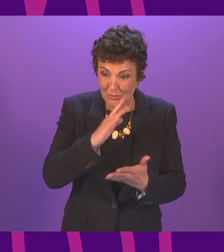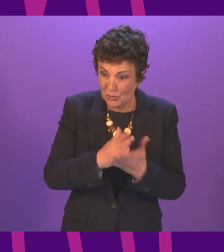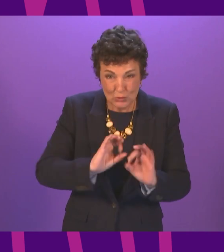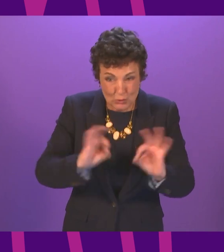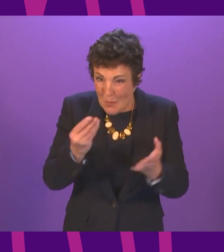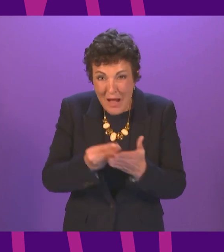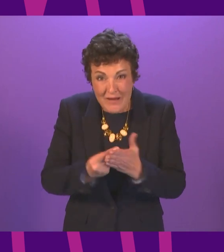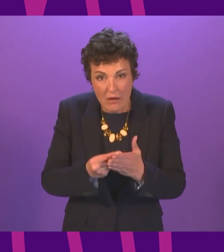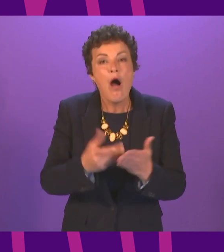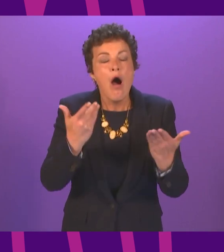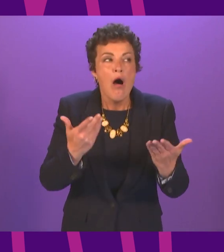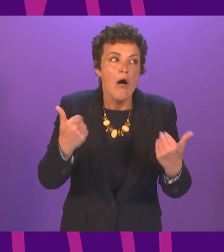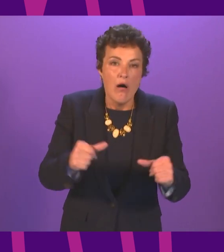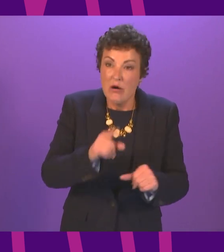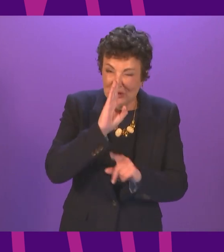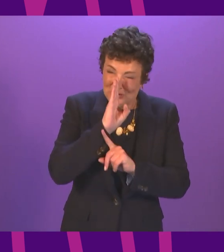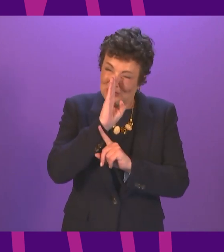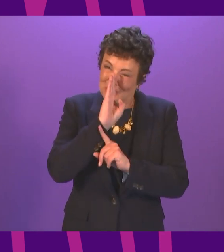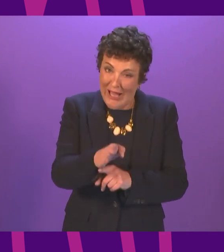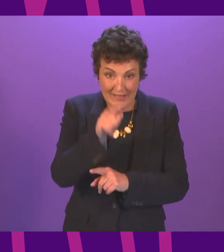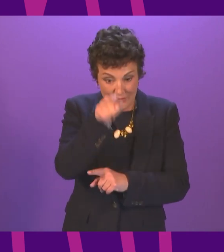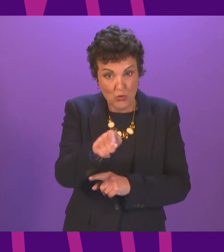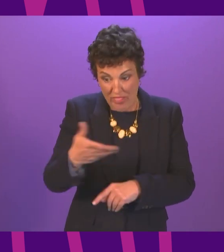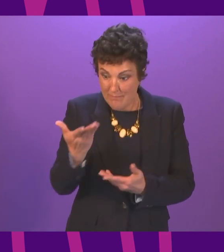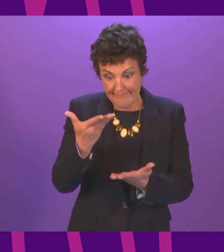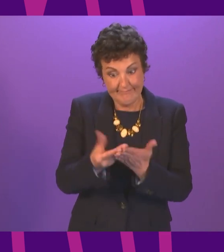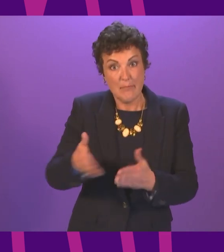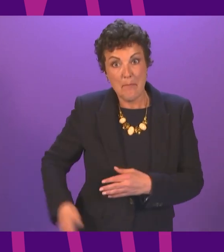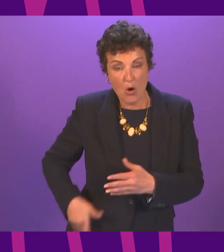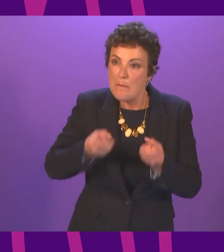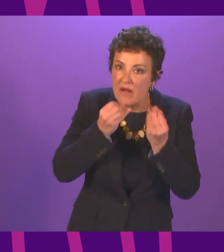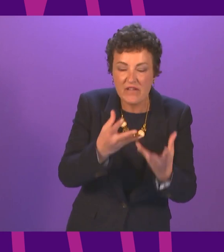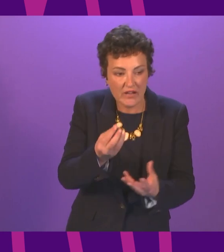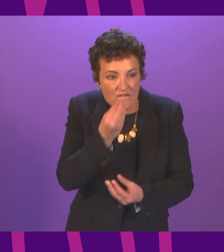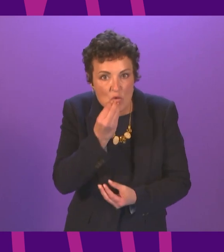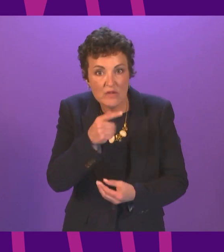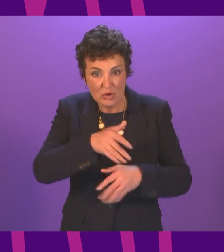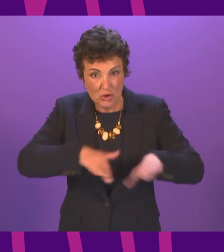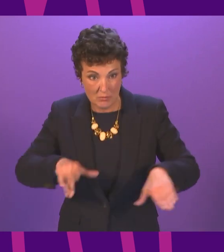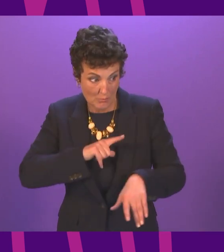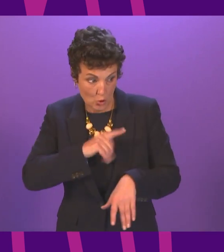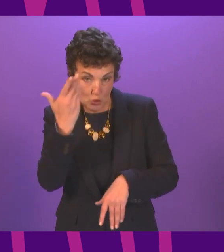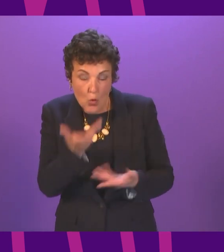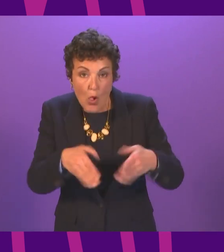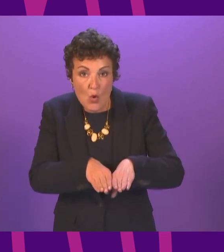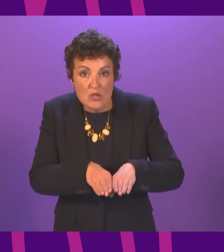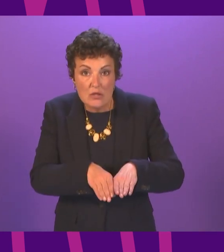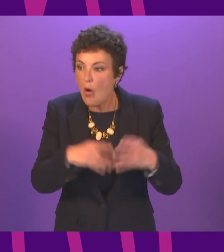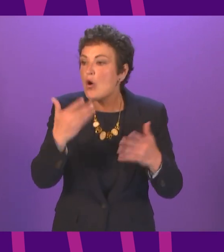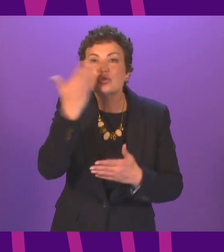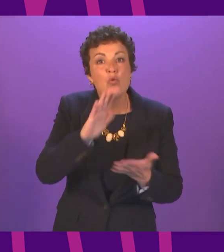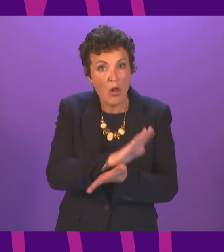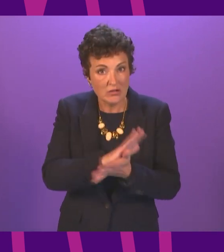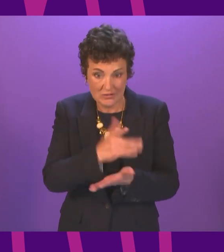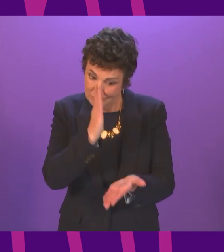receive money direct to their pockets, to provide meals for their children during periods of school closures or school